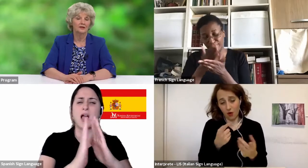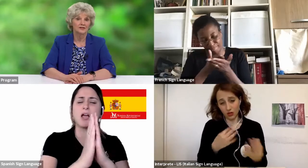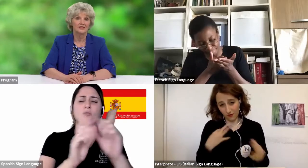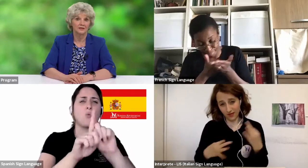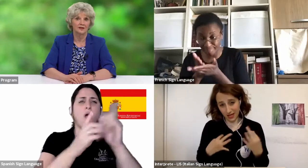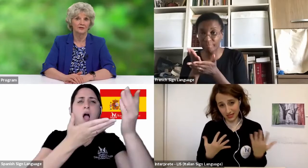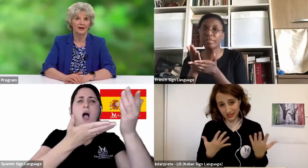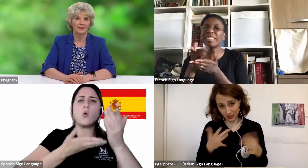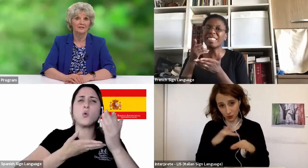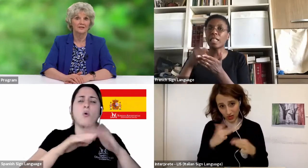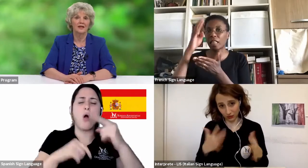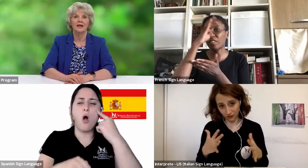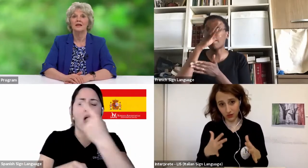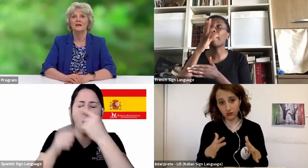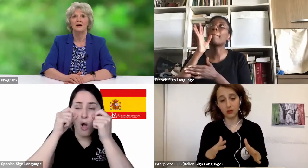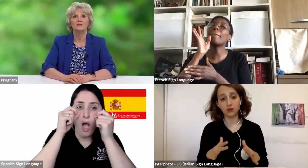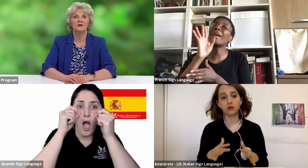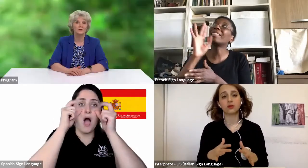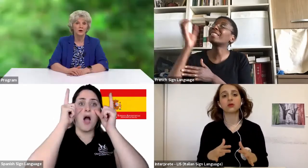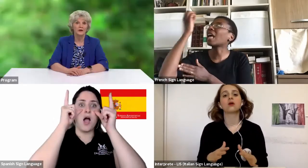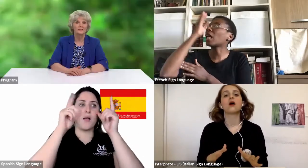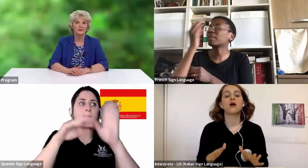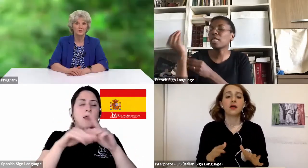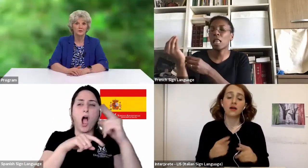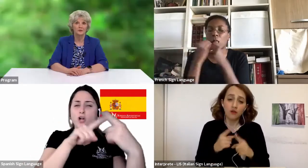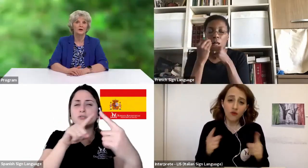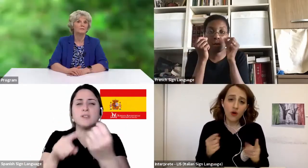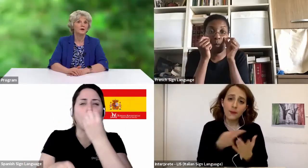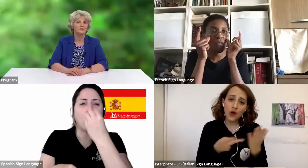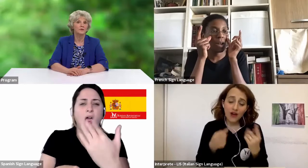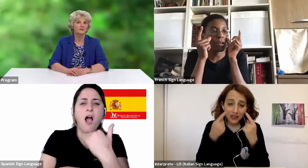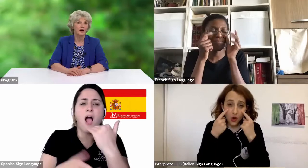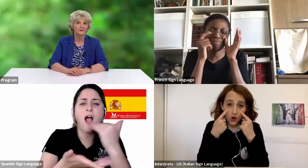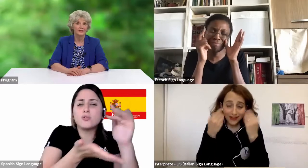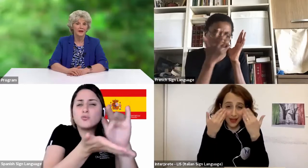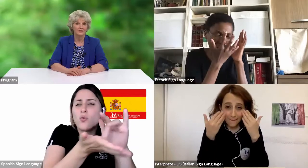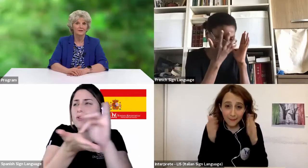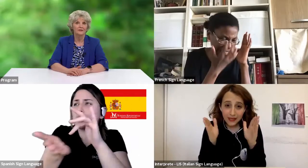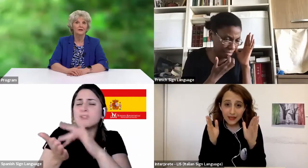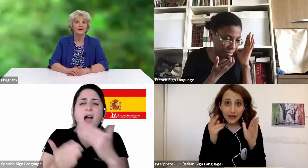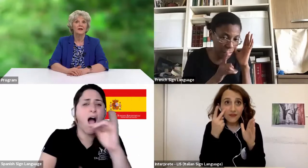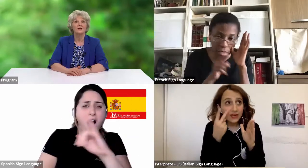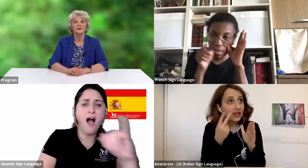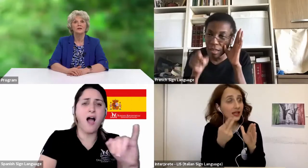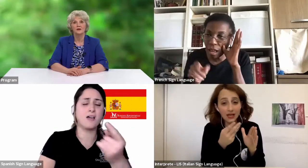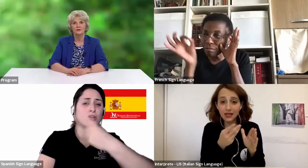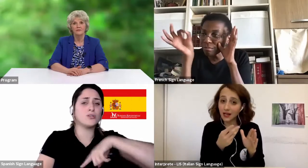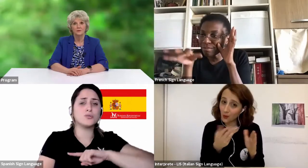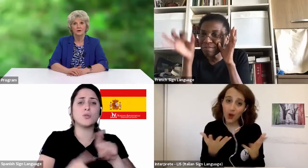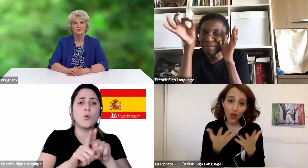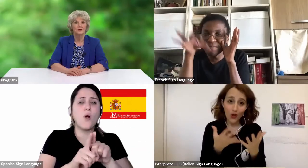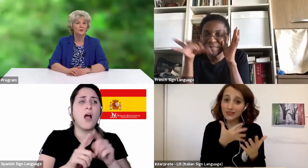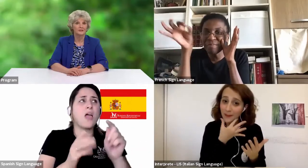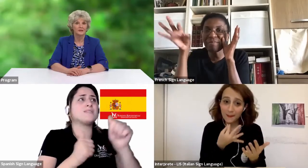that are still in our lives. He can also draw us closer both to our Father in Heaven as well as our